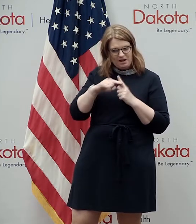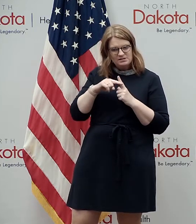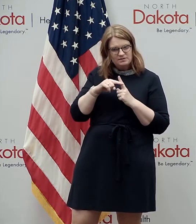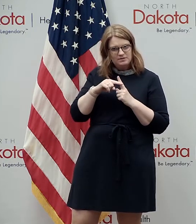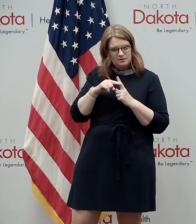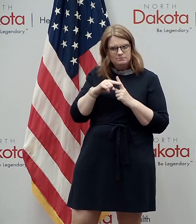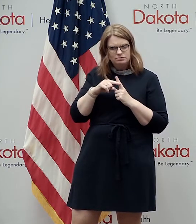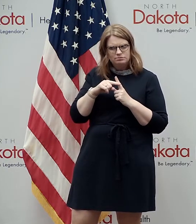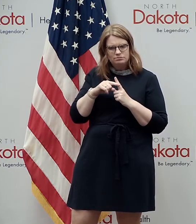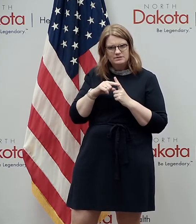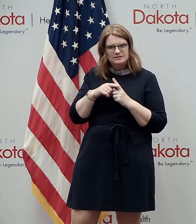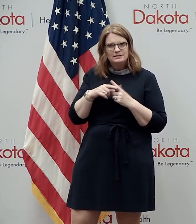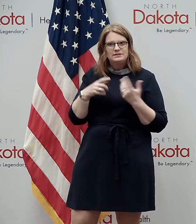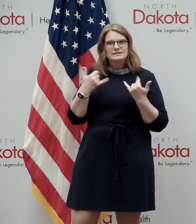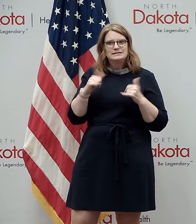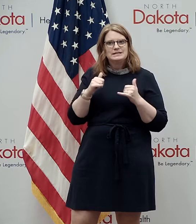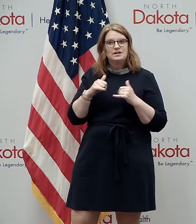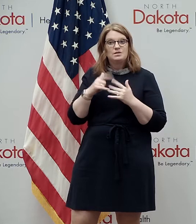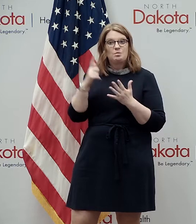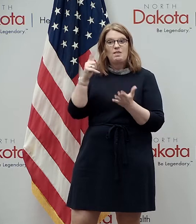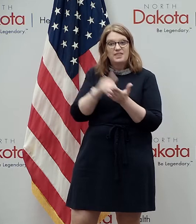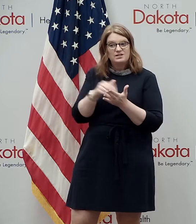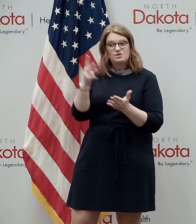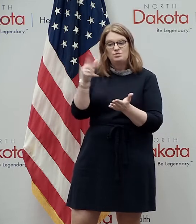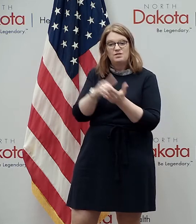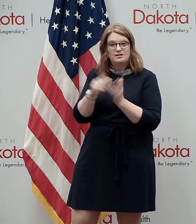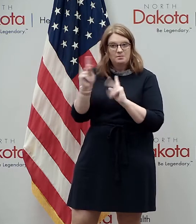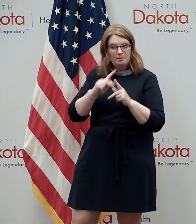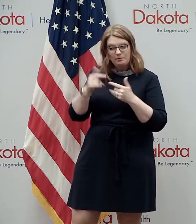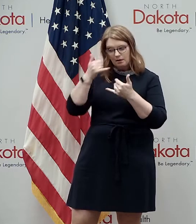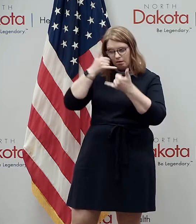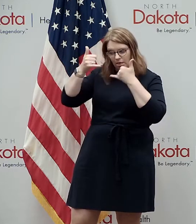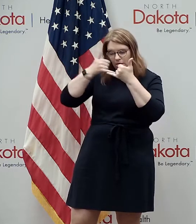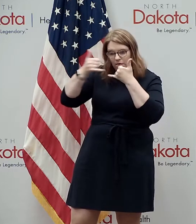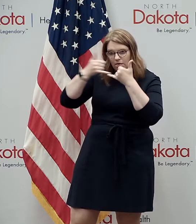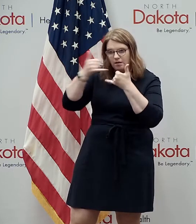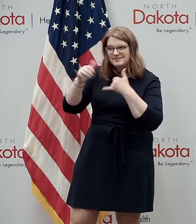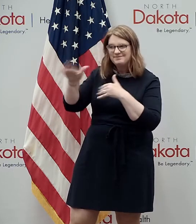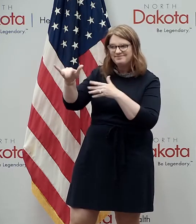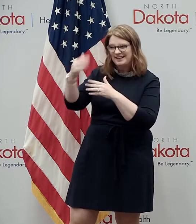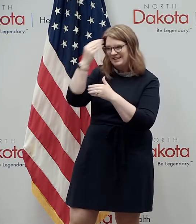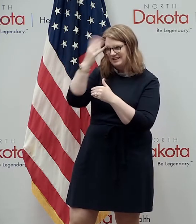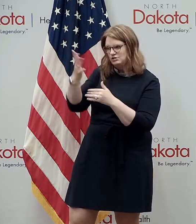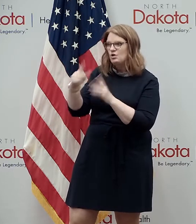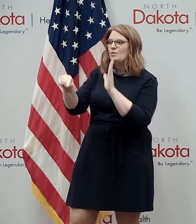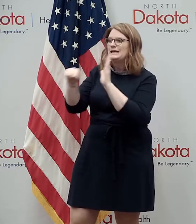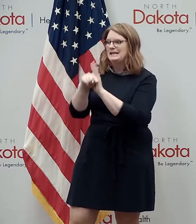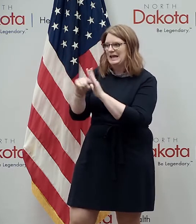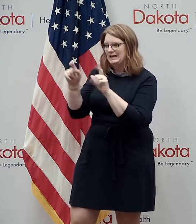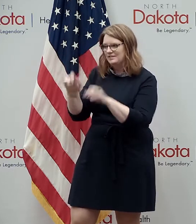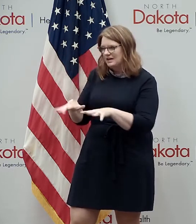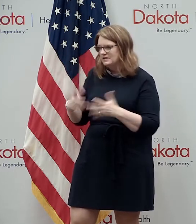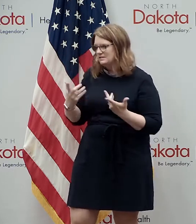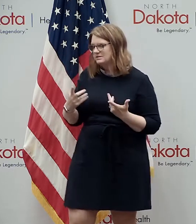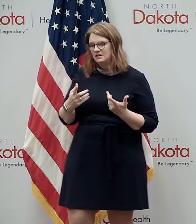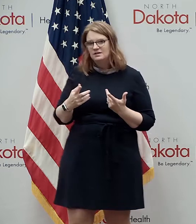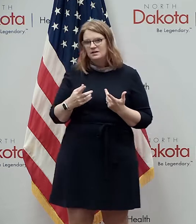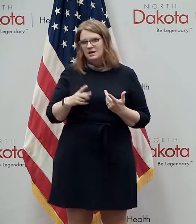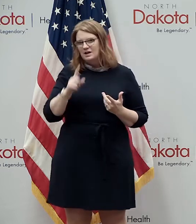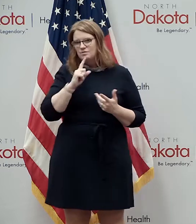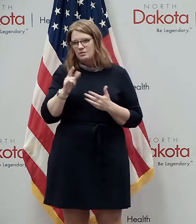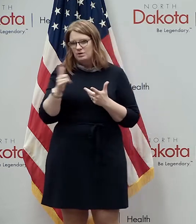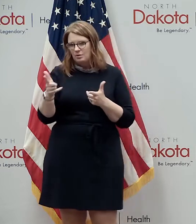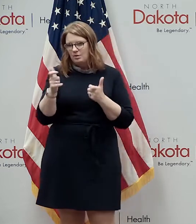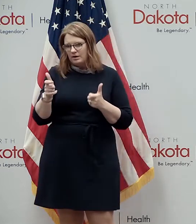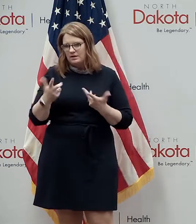have thousands of people someday to notify that they're negative and of course we want to do that with a phone call we want to do it as quick as we can this was something that